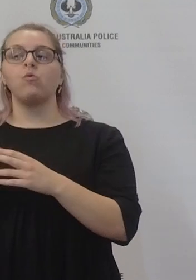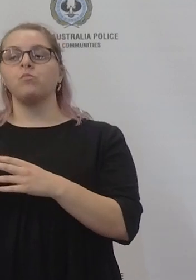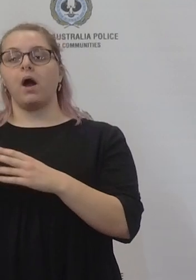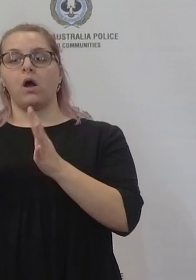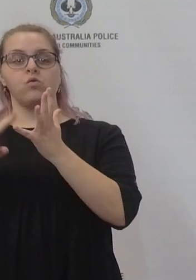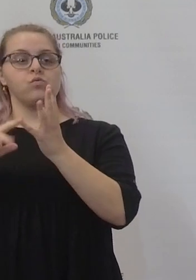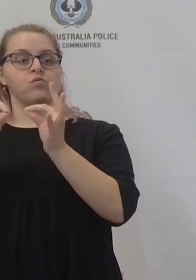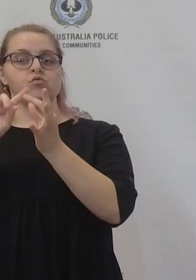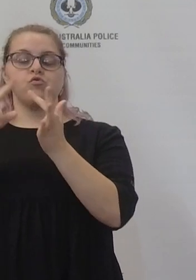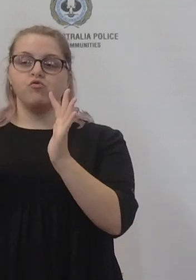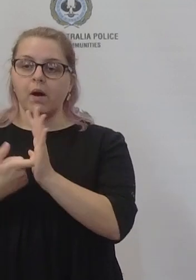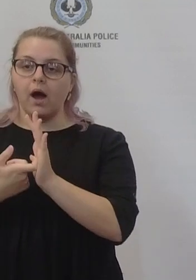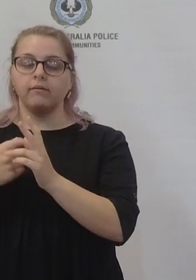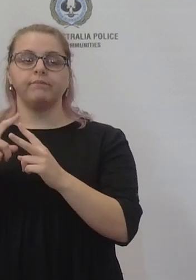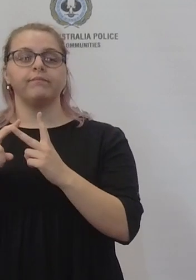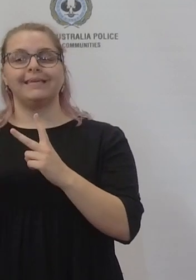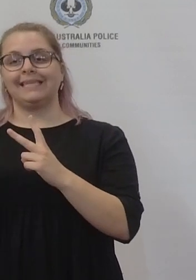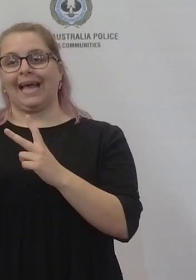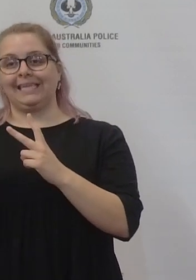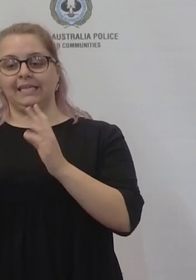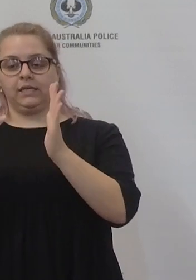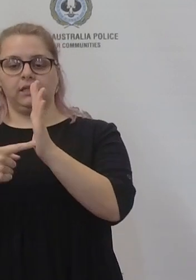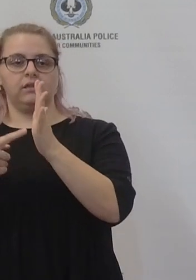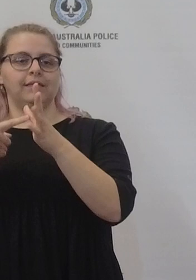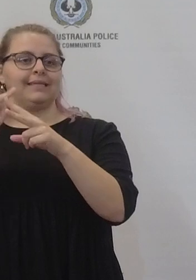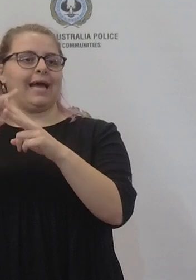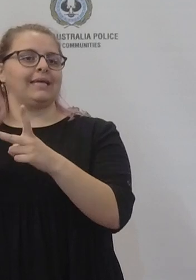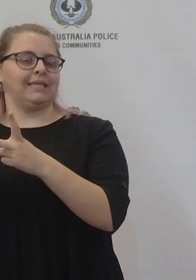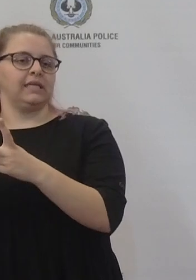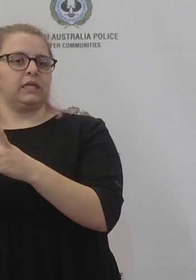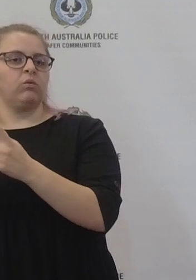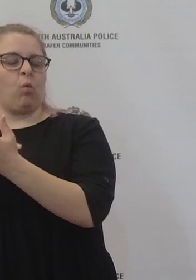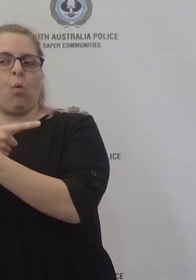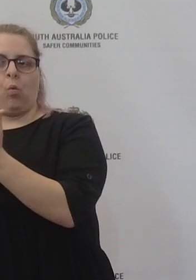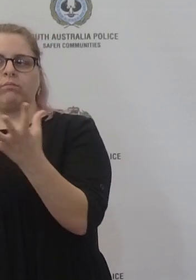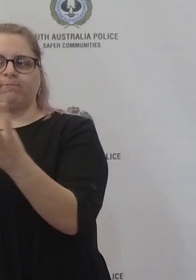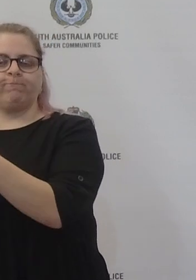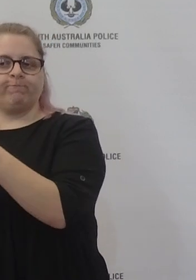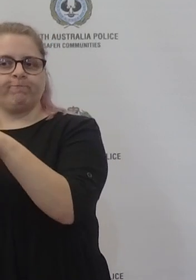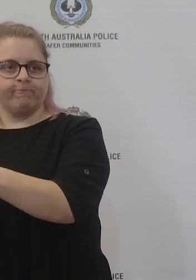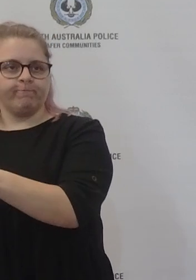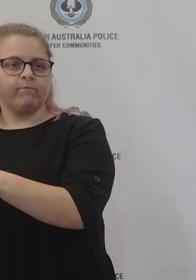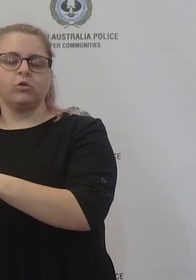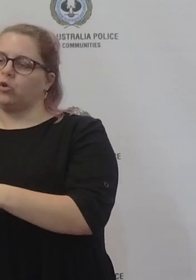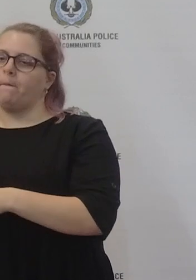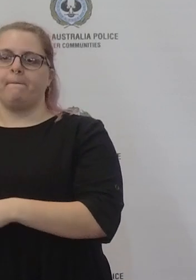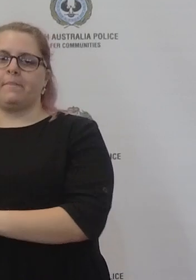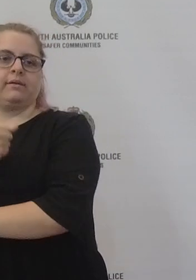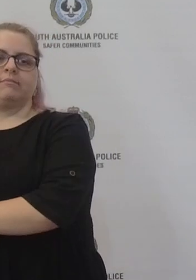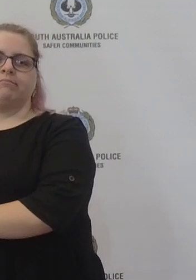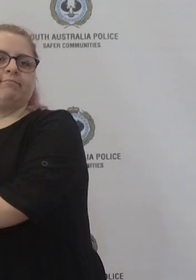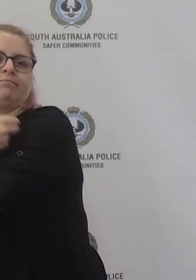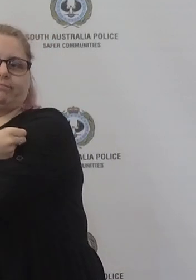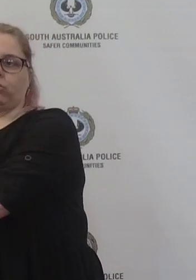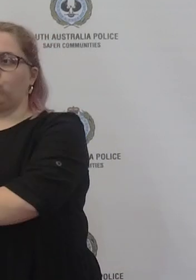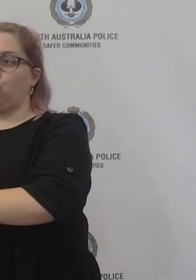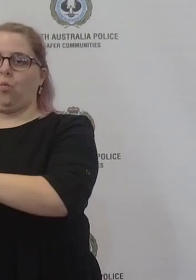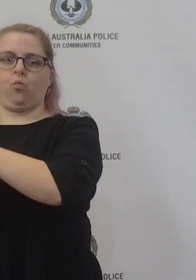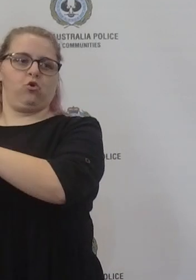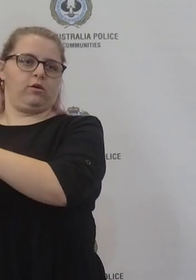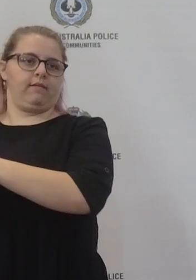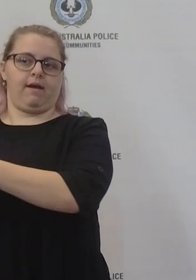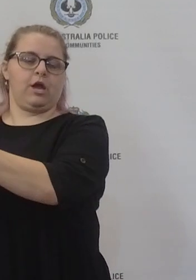uber and also taxis as well so workers in those environments will no longer be mandated under the police